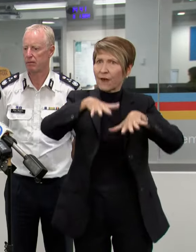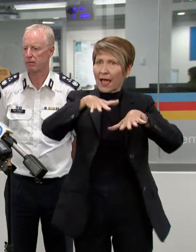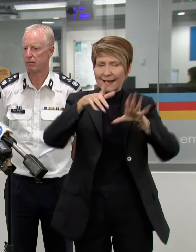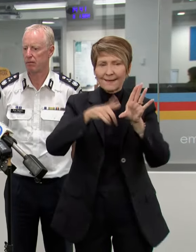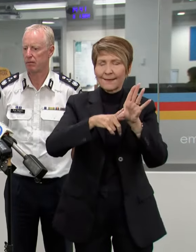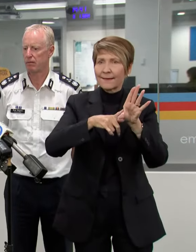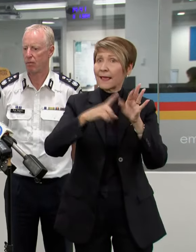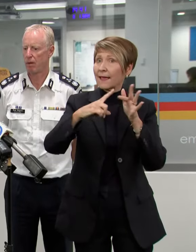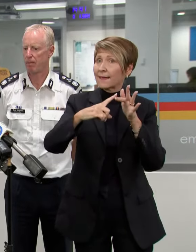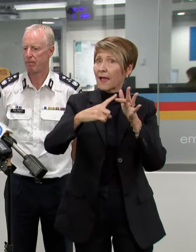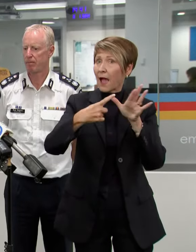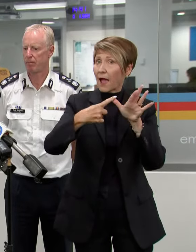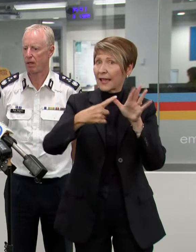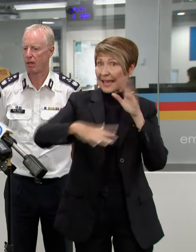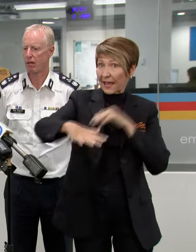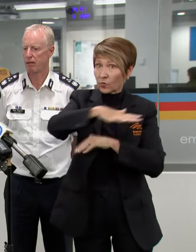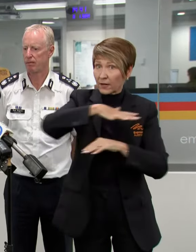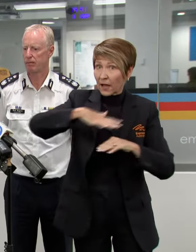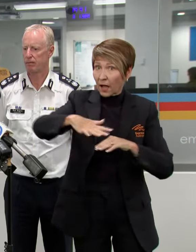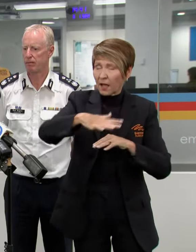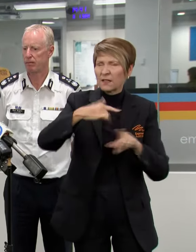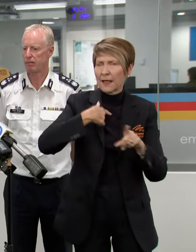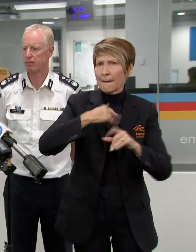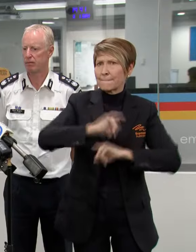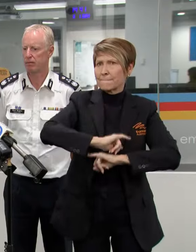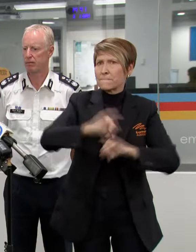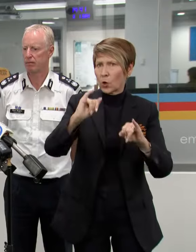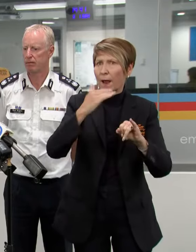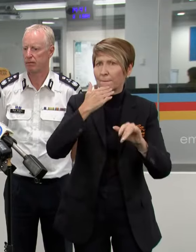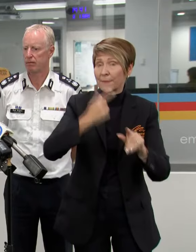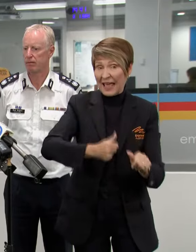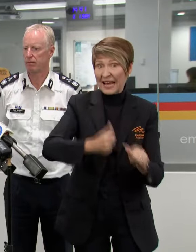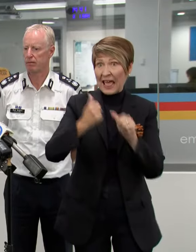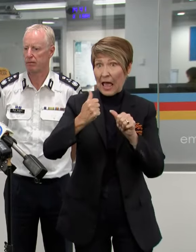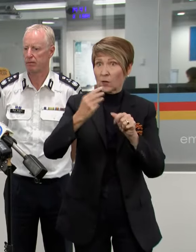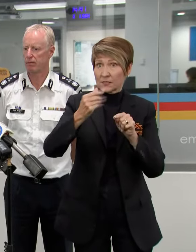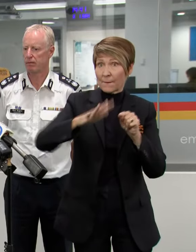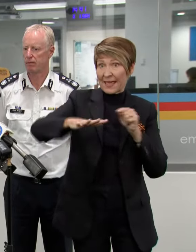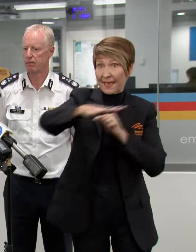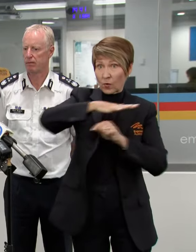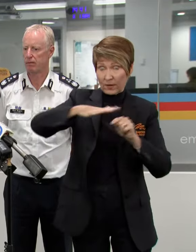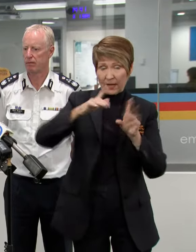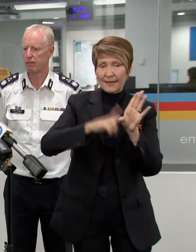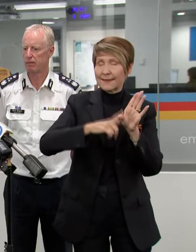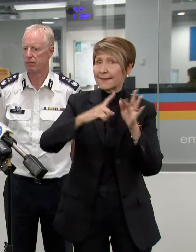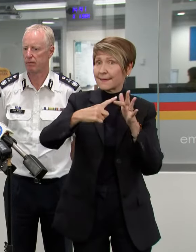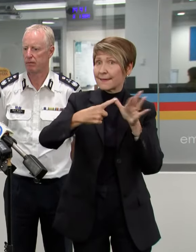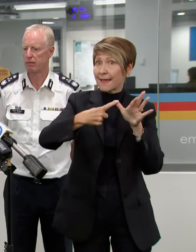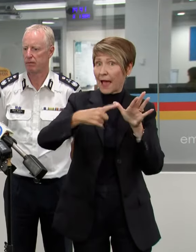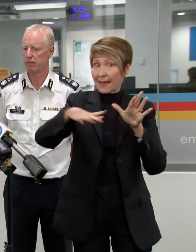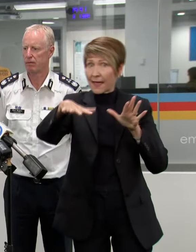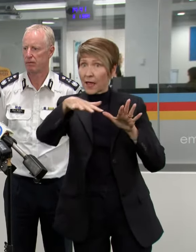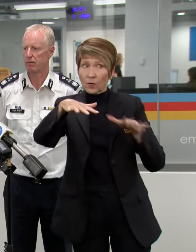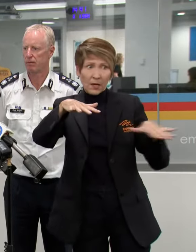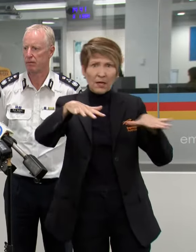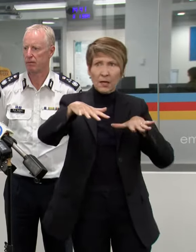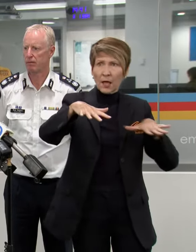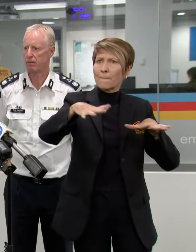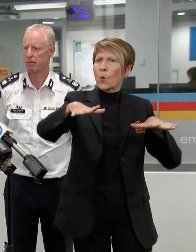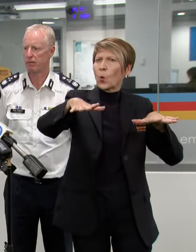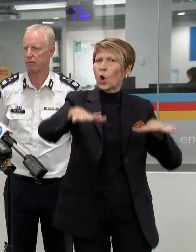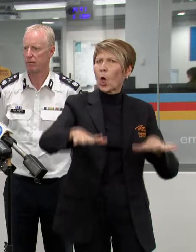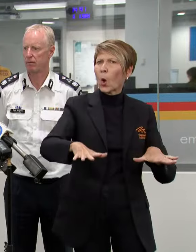There are two emergency warnings for evacuate immediately for different parts of the Yale Township in those low lying areas.